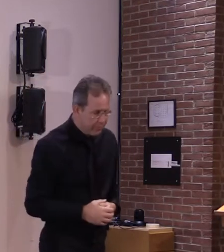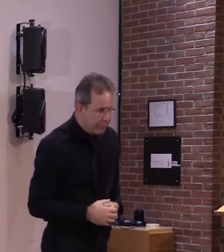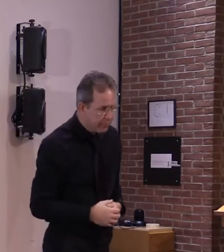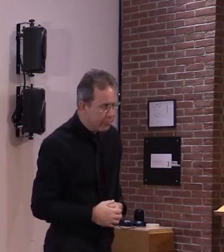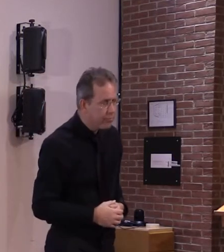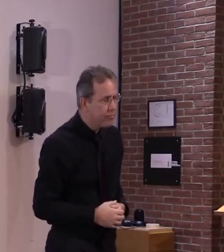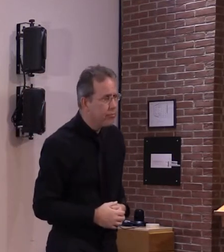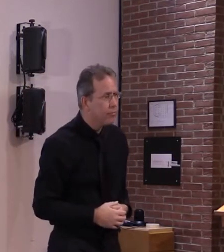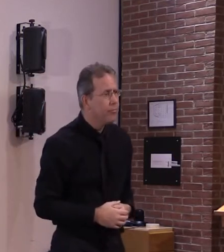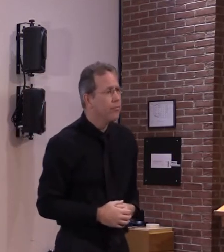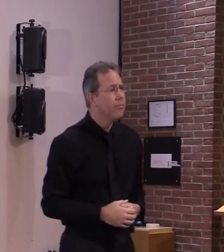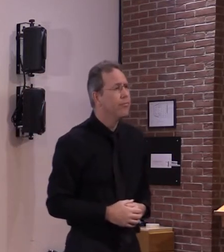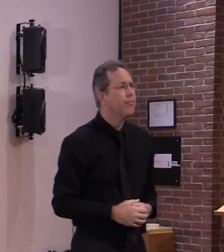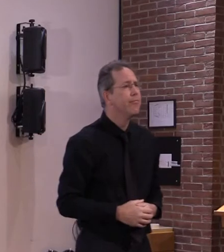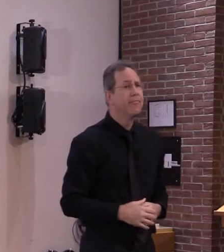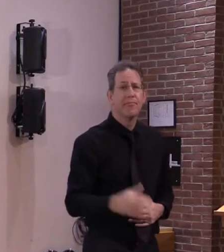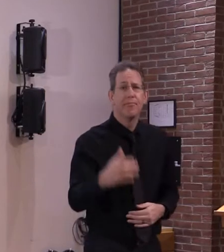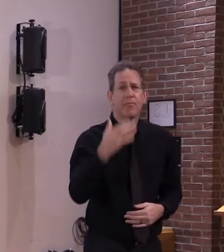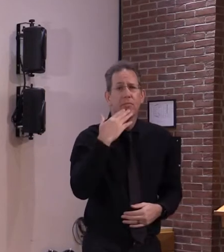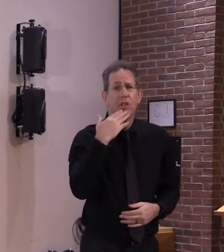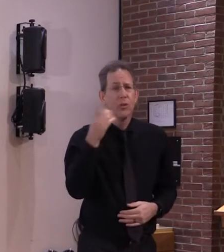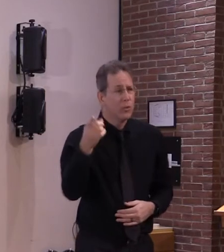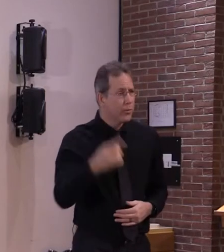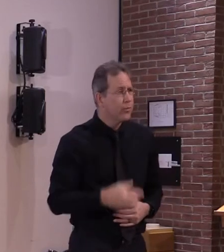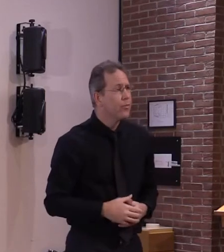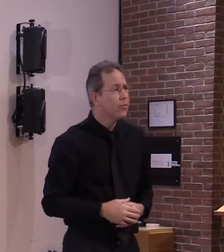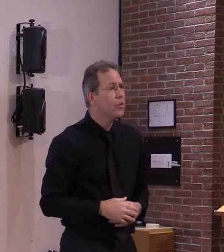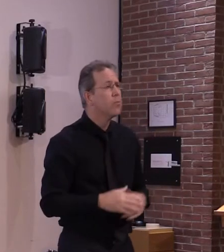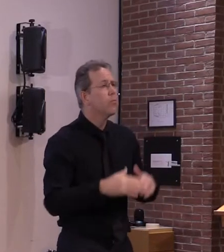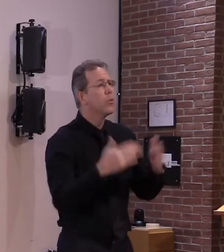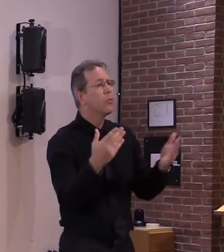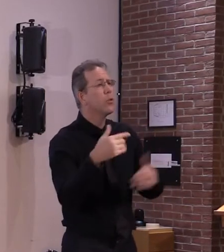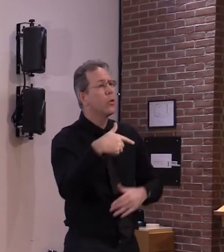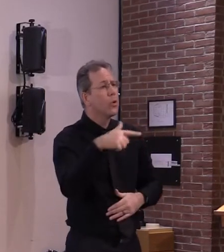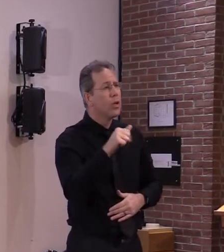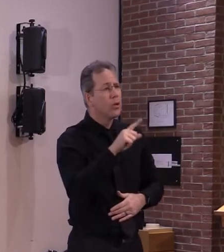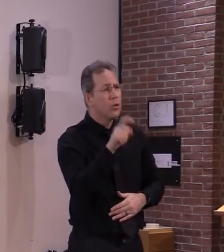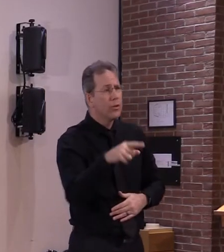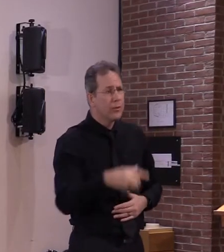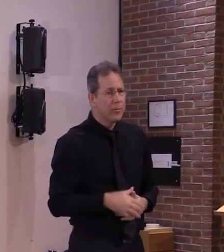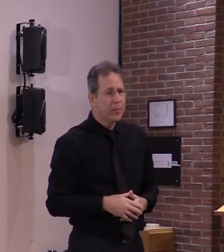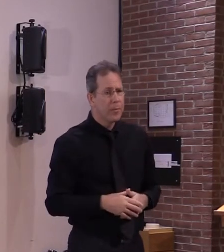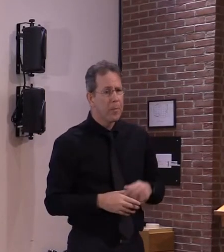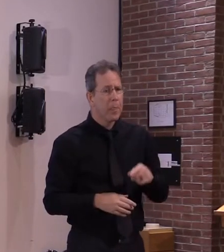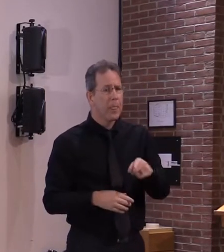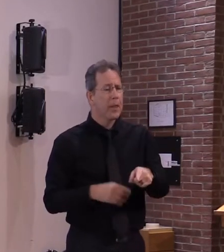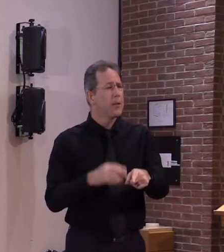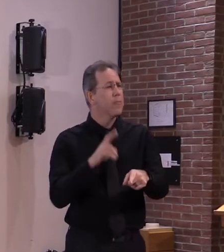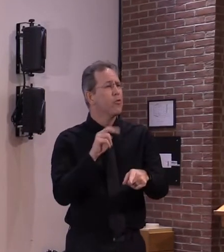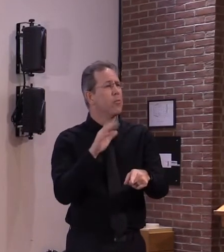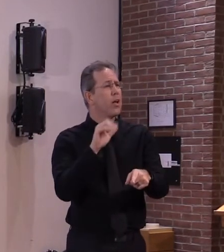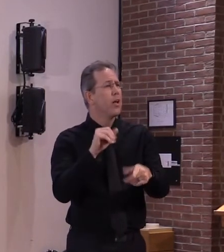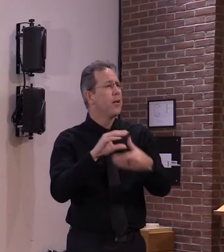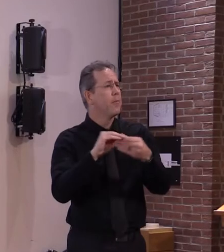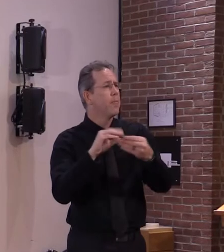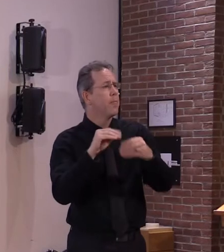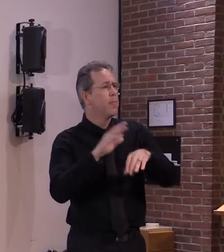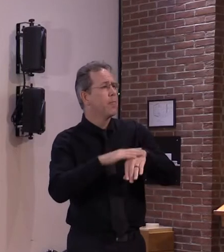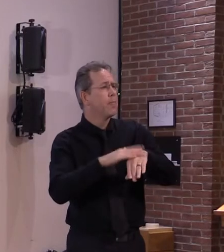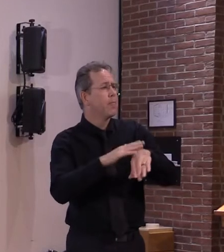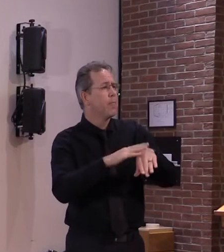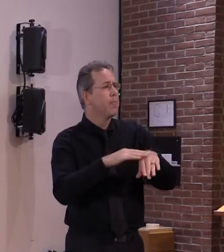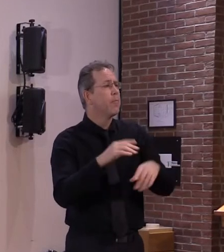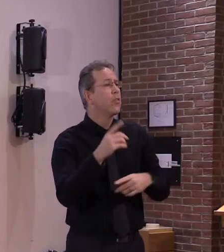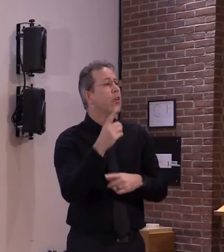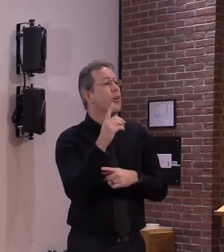thank you commissioner pichak with that we'll open up to questions all right dr wepler is uh